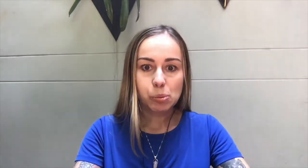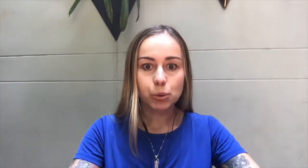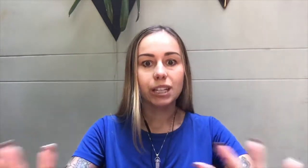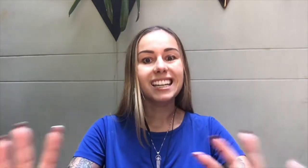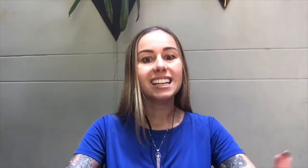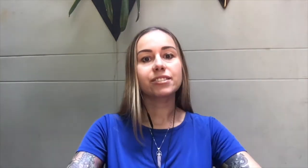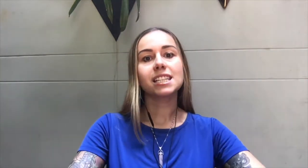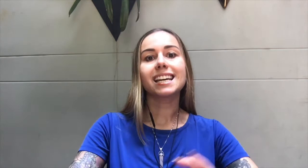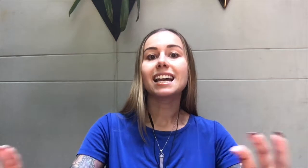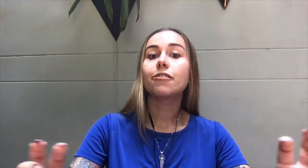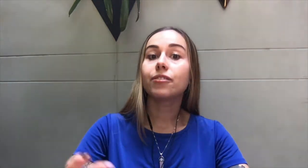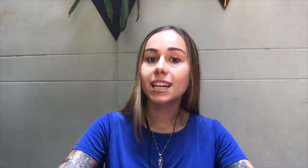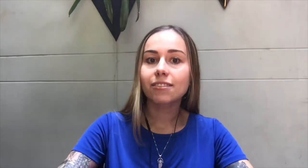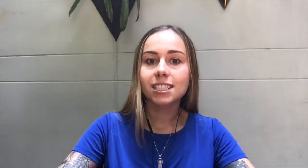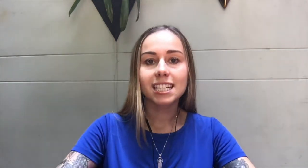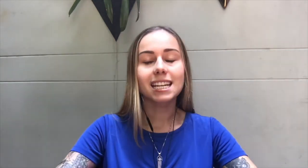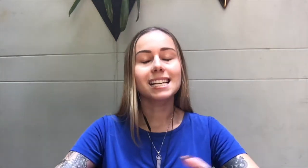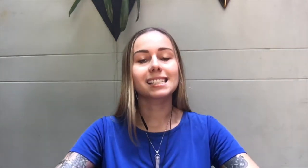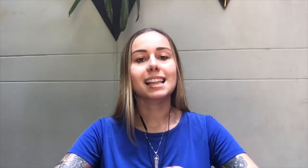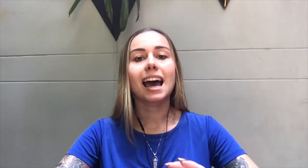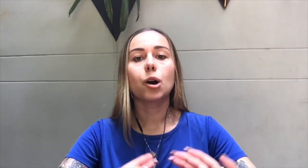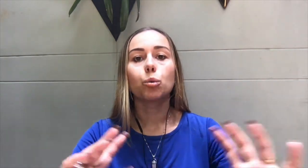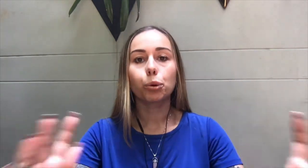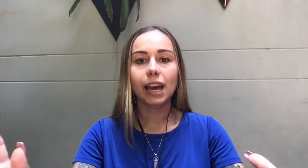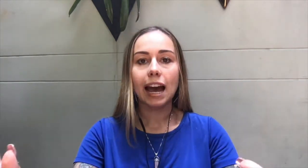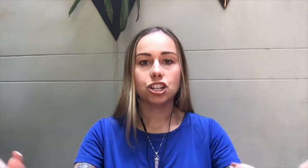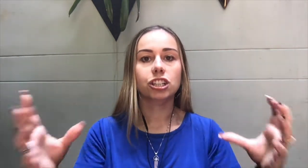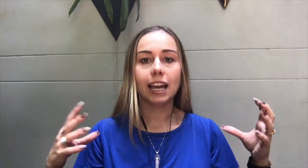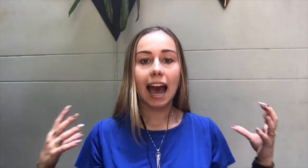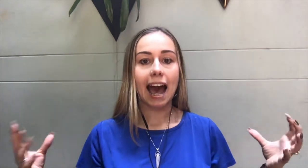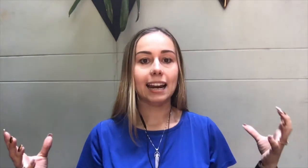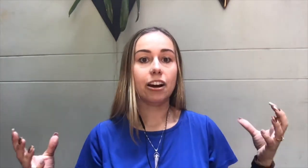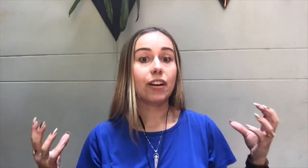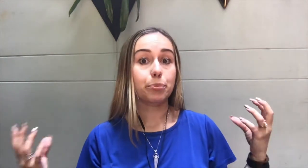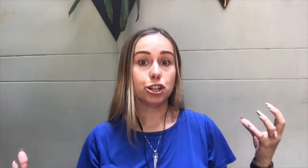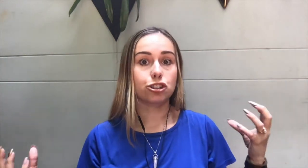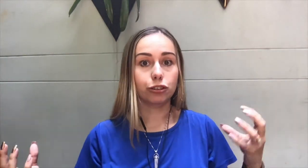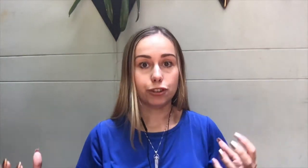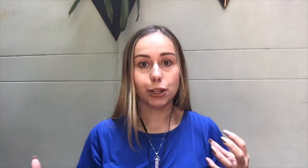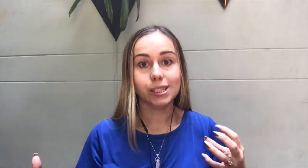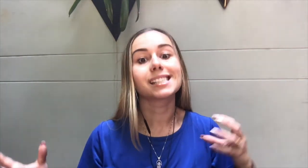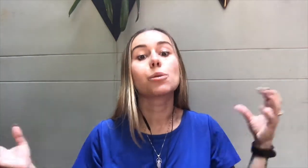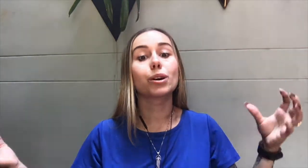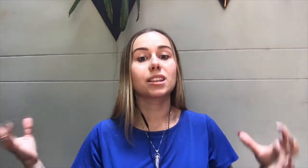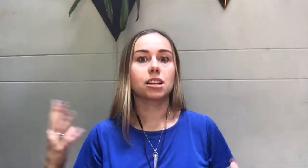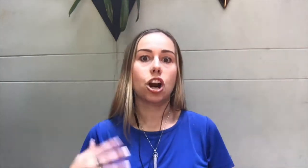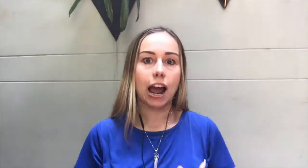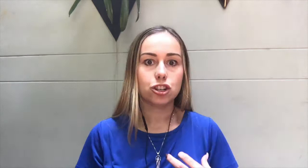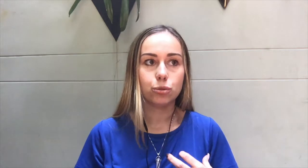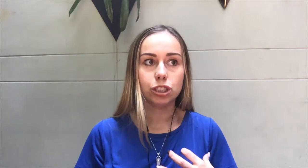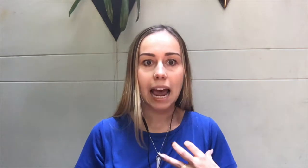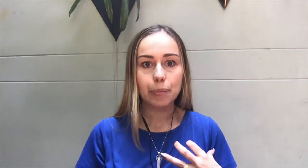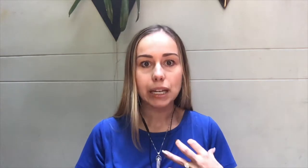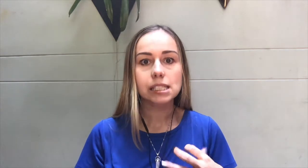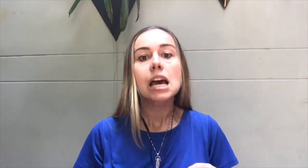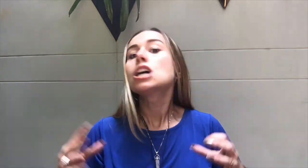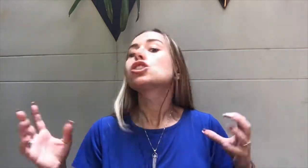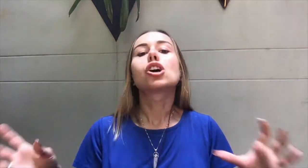between EFT and VFT is that we actually add a vibrational frequency within our actual tappings. So